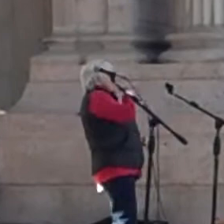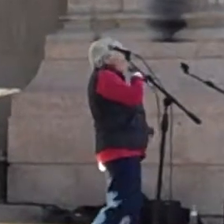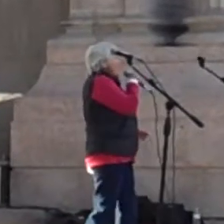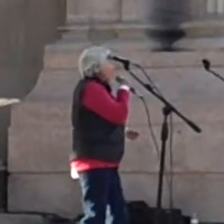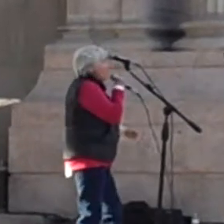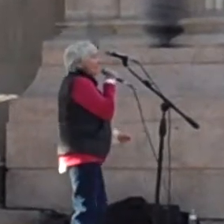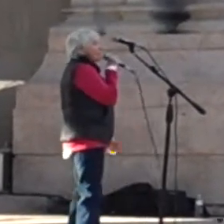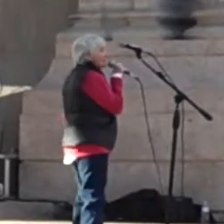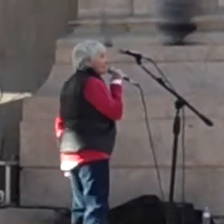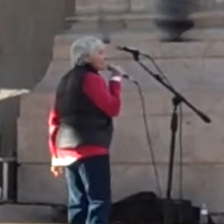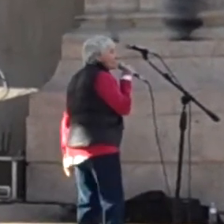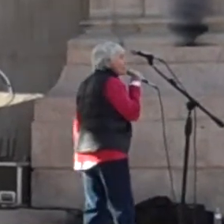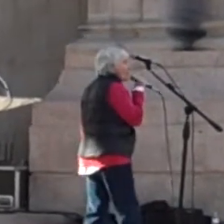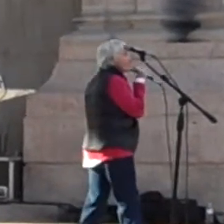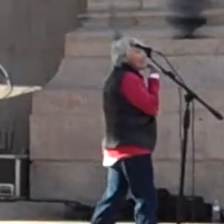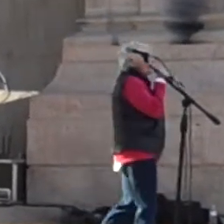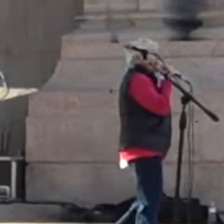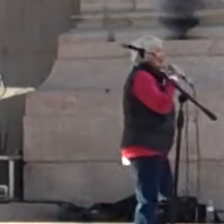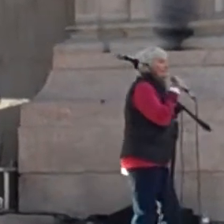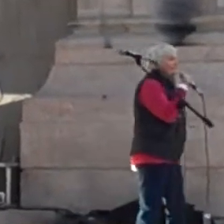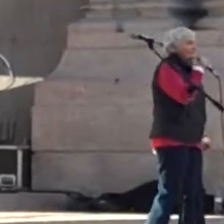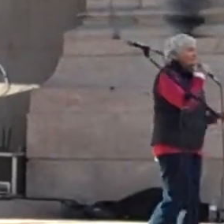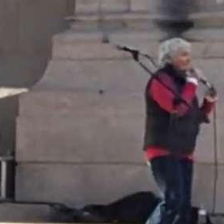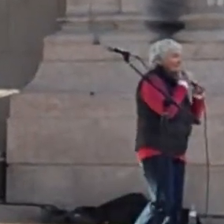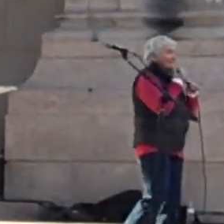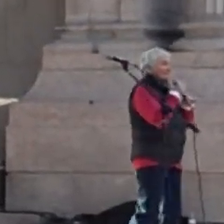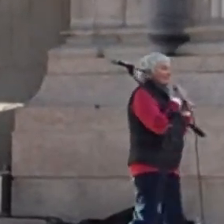They're saying we're 100,000 strong today.